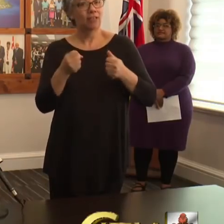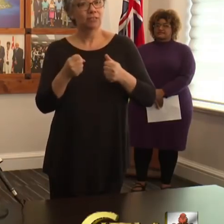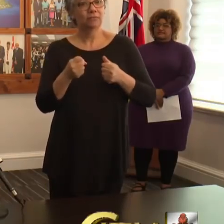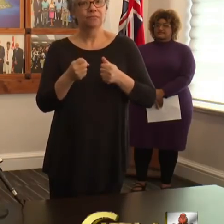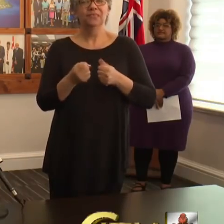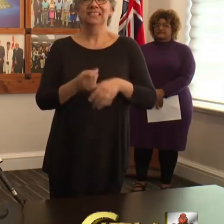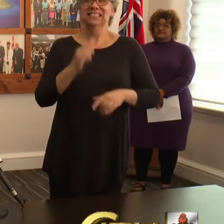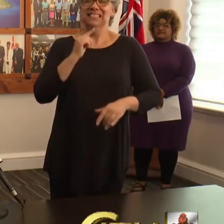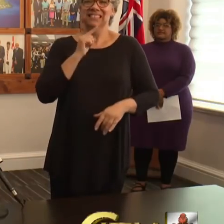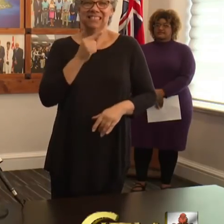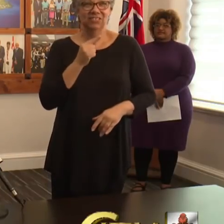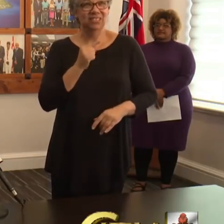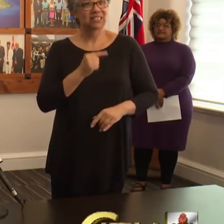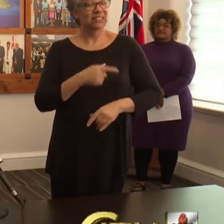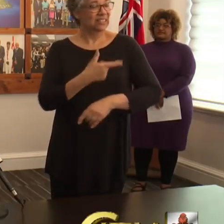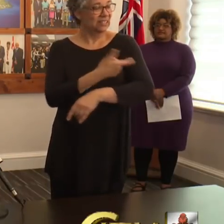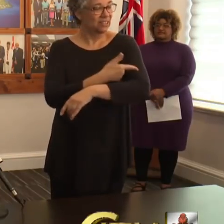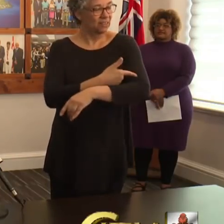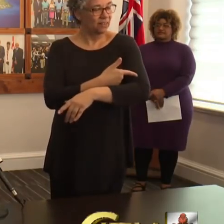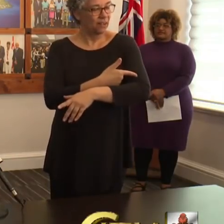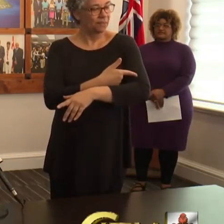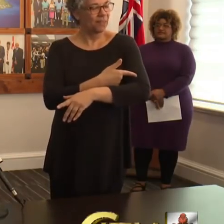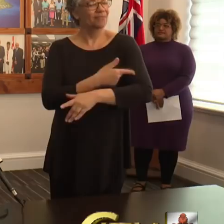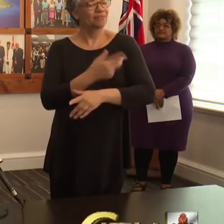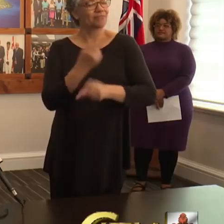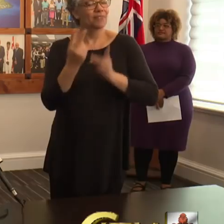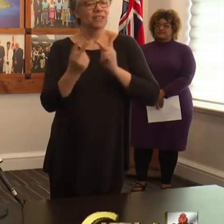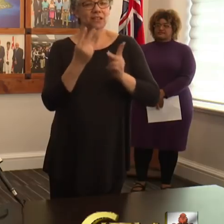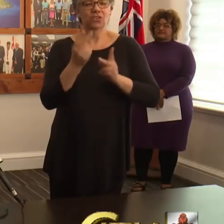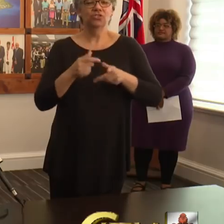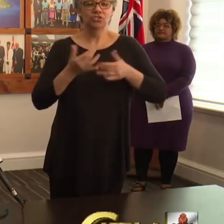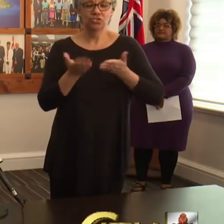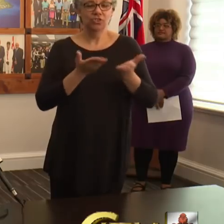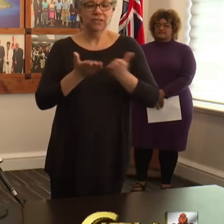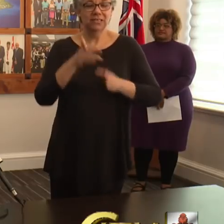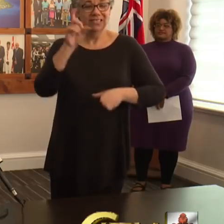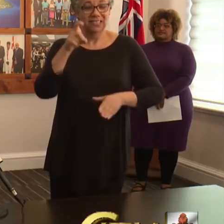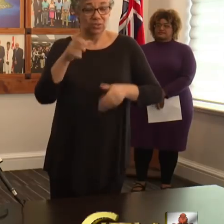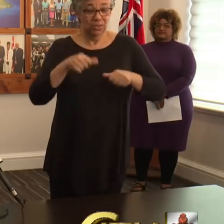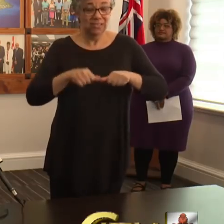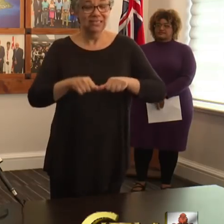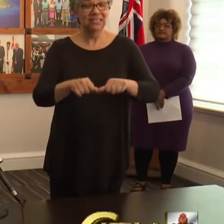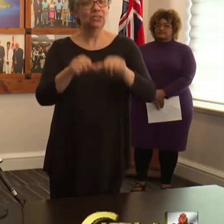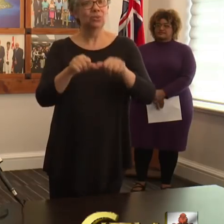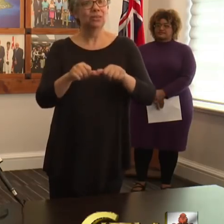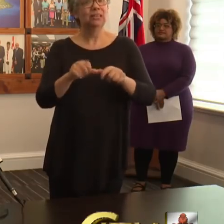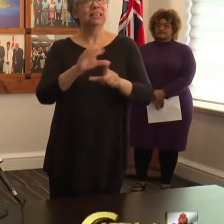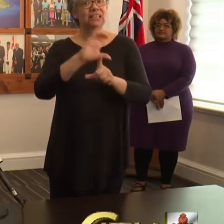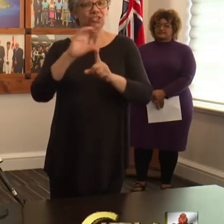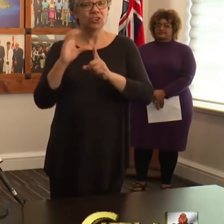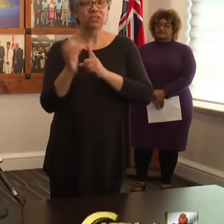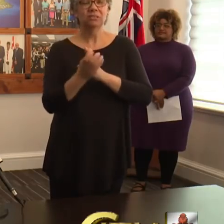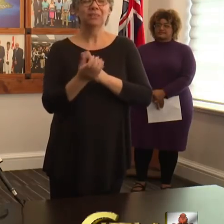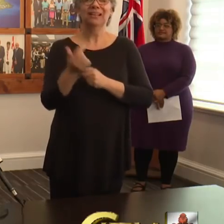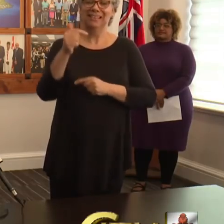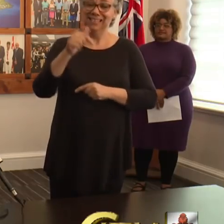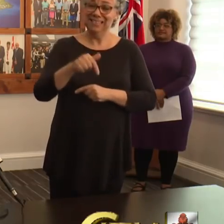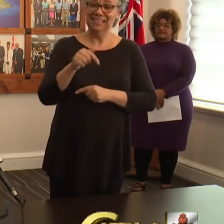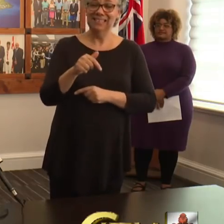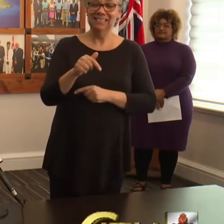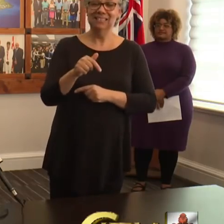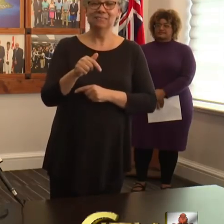visits, and chronic disease management are services which should continue in circumstances such as what we are encountering.